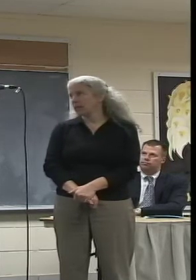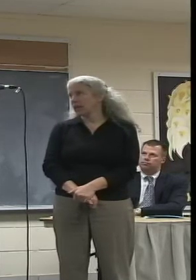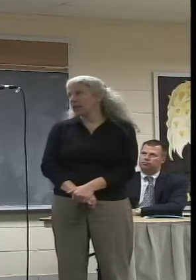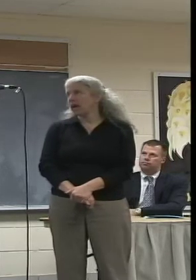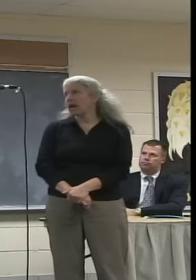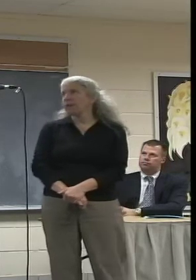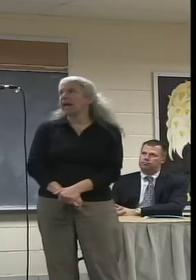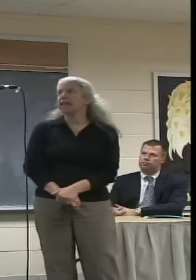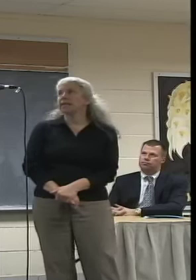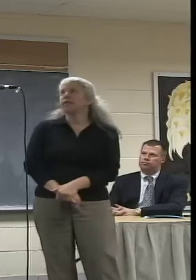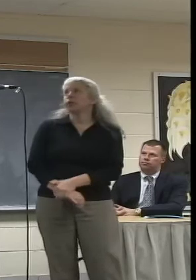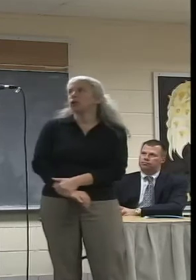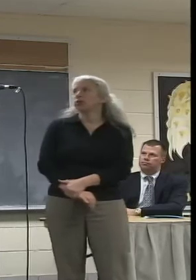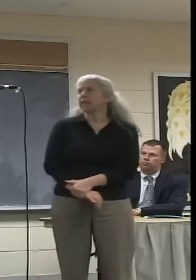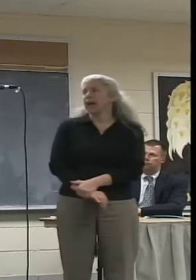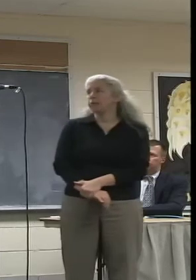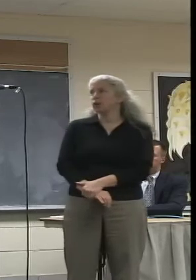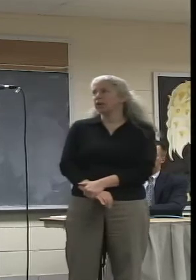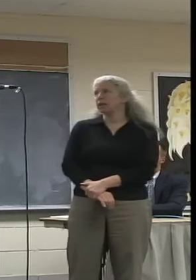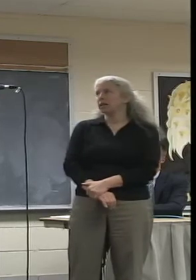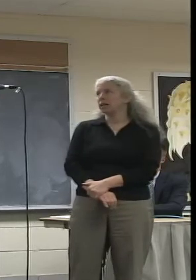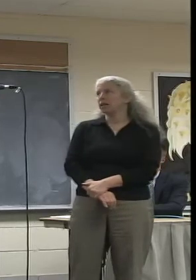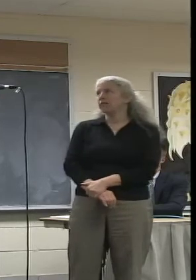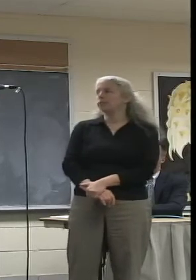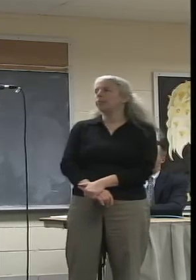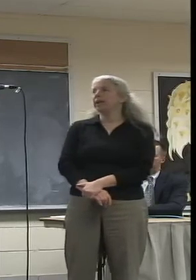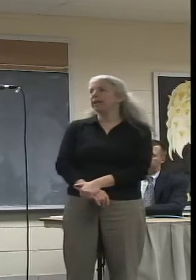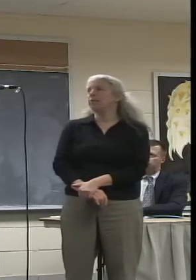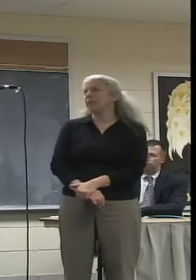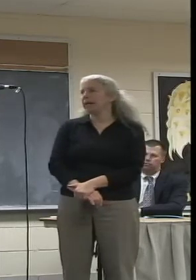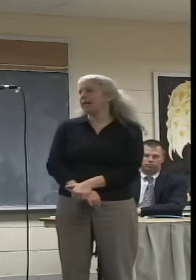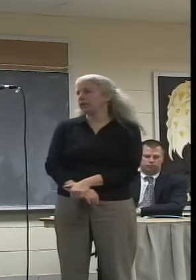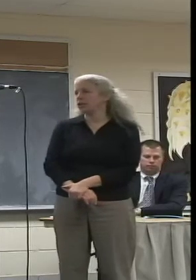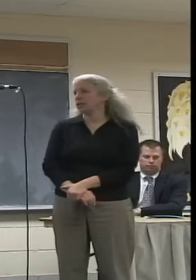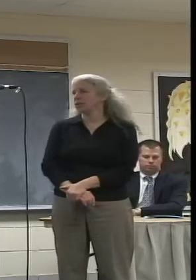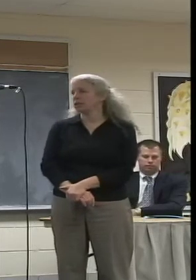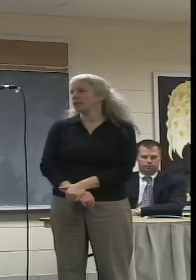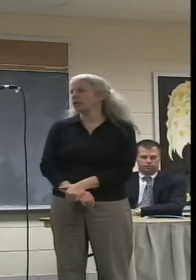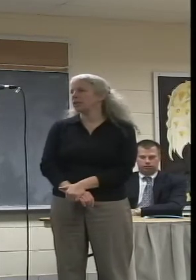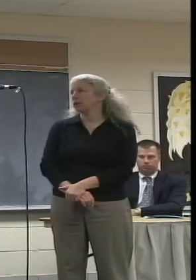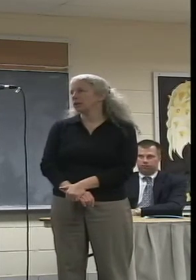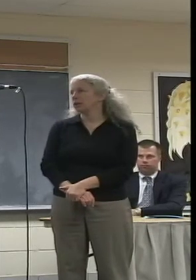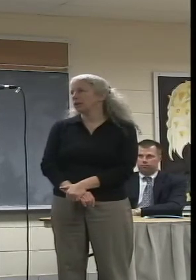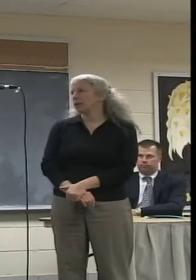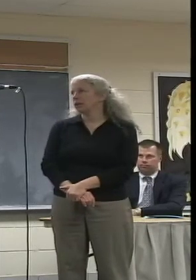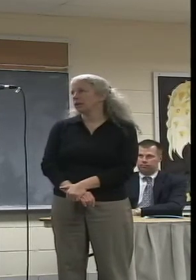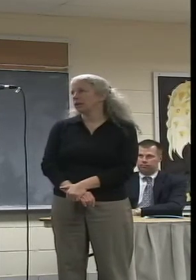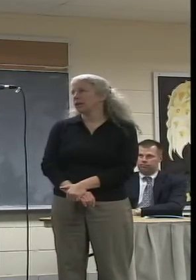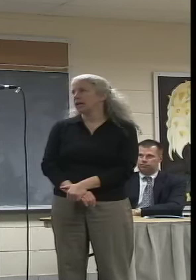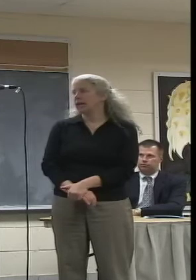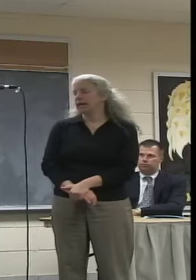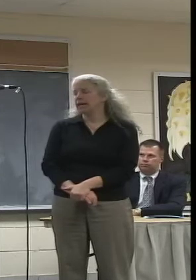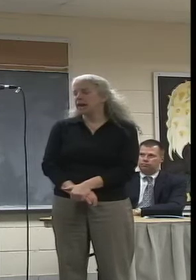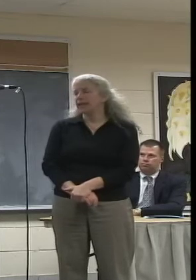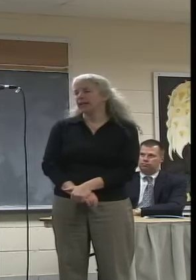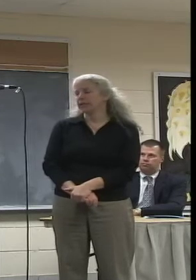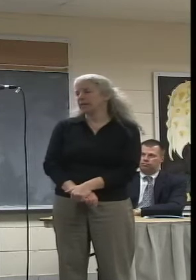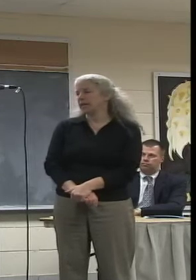for closed captioning for many, many years. And nothing has been done about